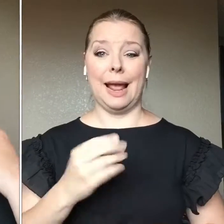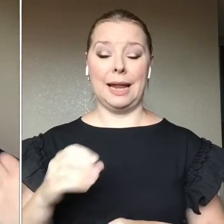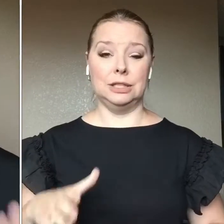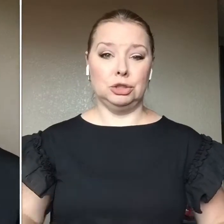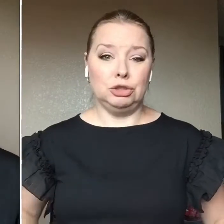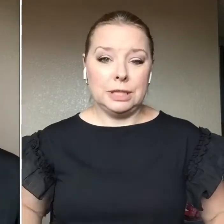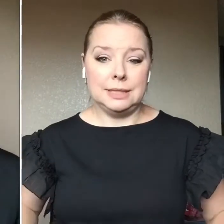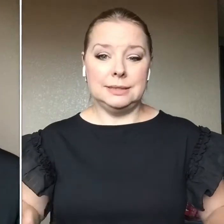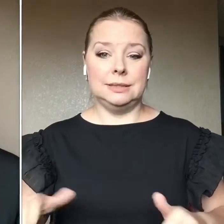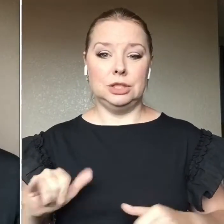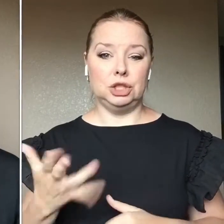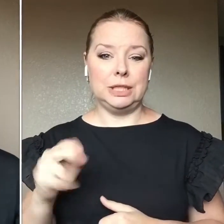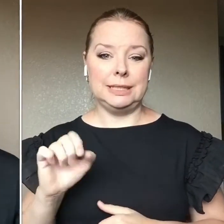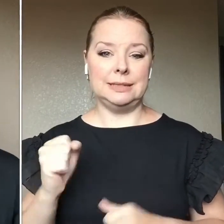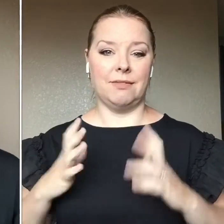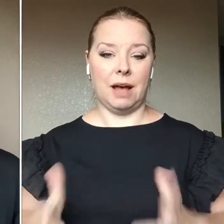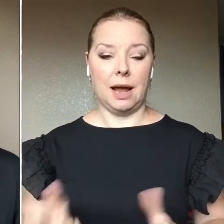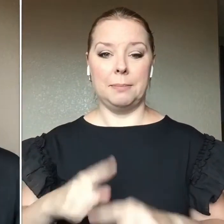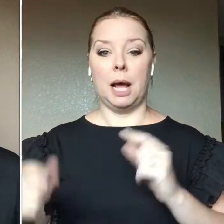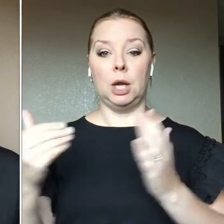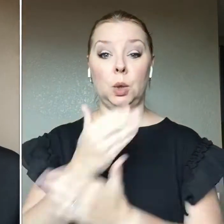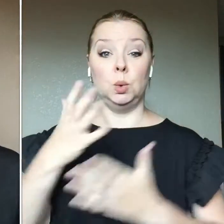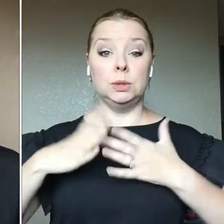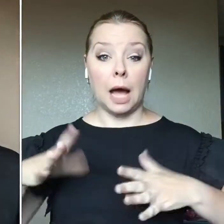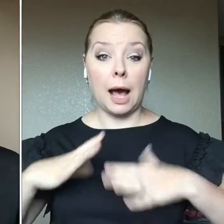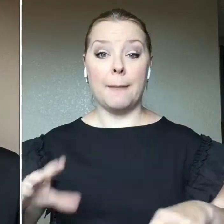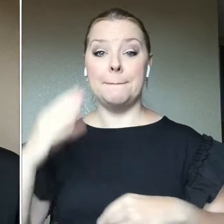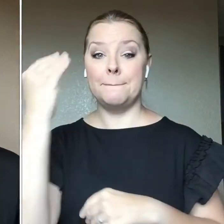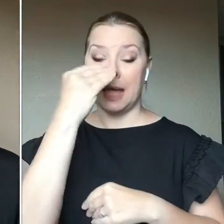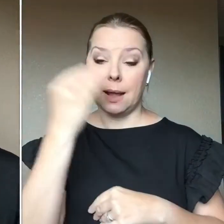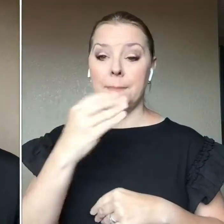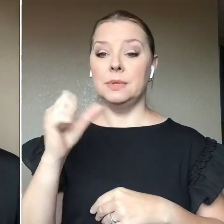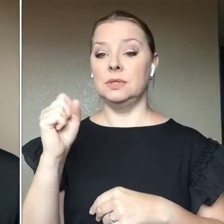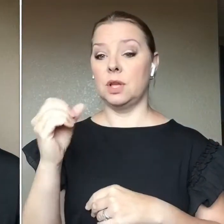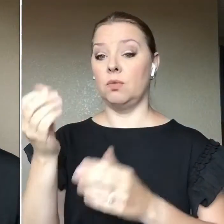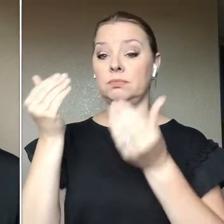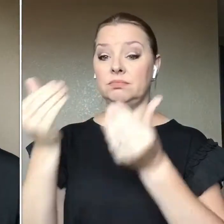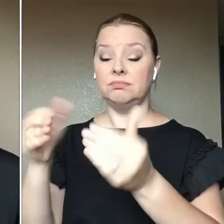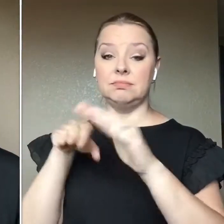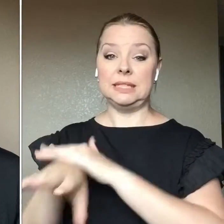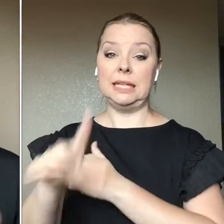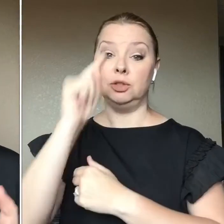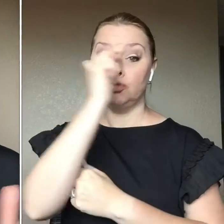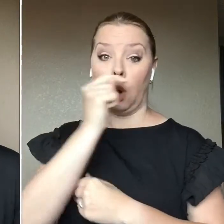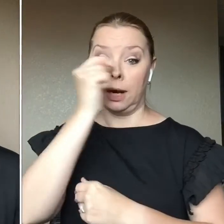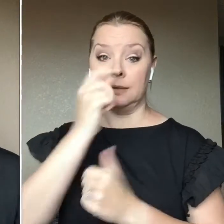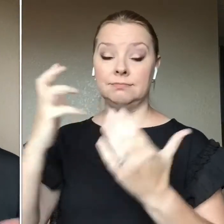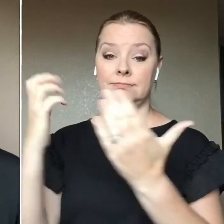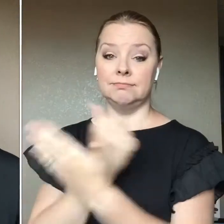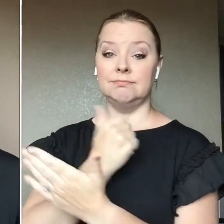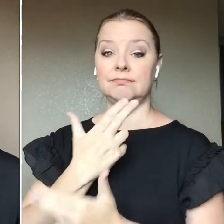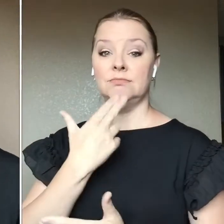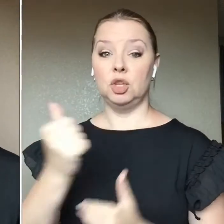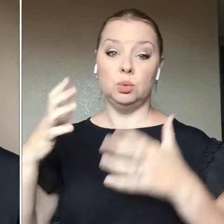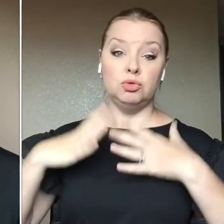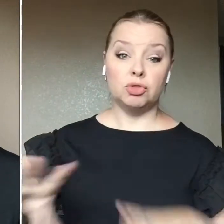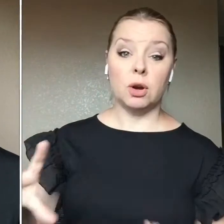I had to buy a new top and I had to buy makeup. So I ran into target and I grabbed something cute really quick. Um,